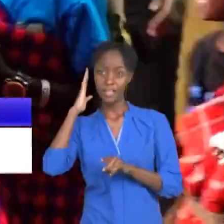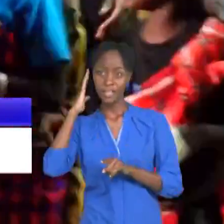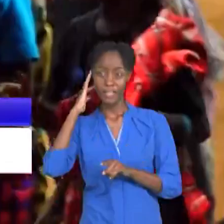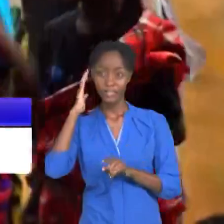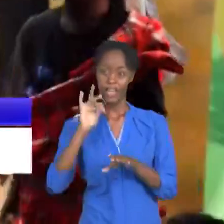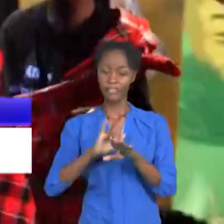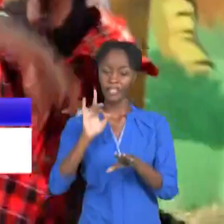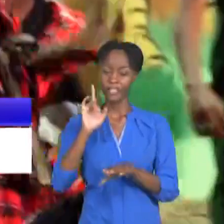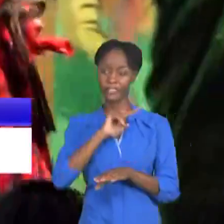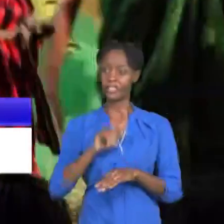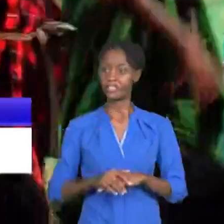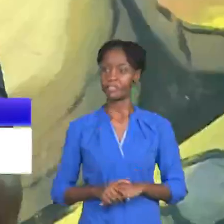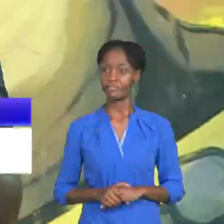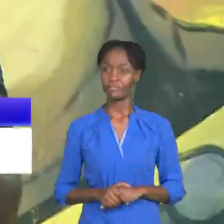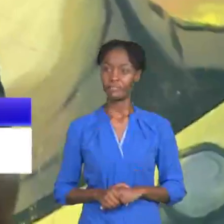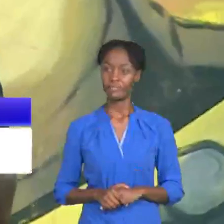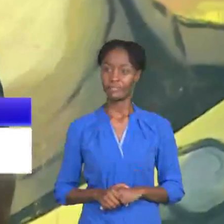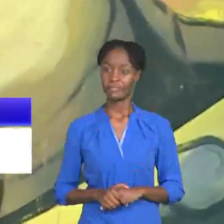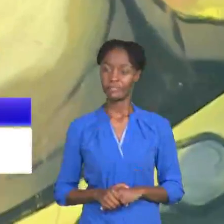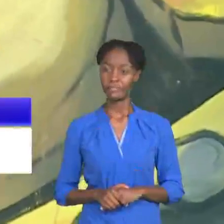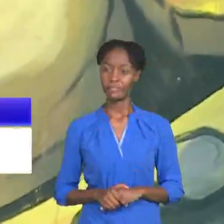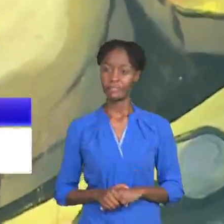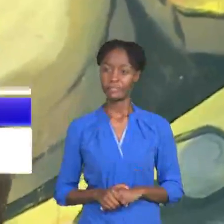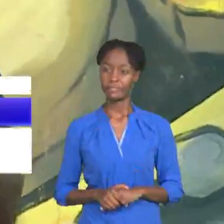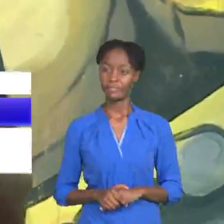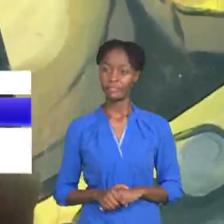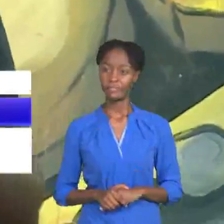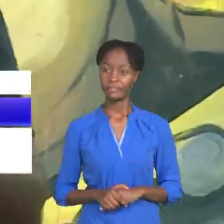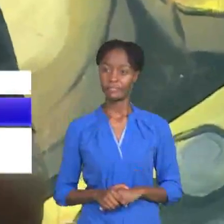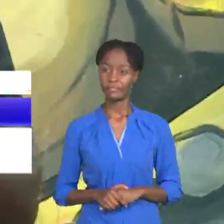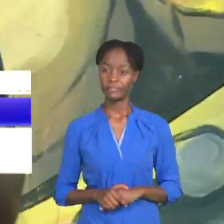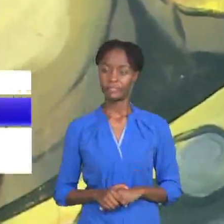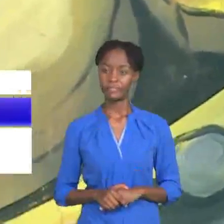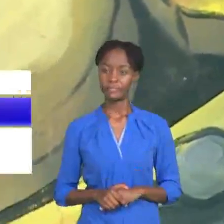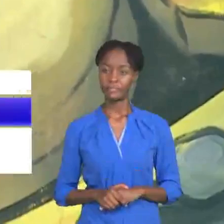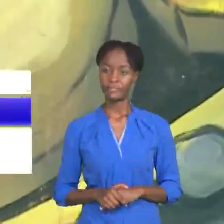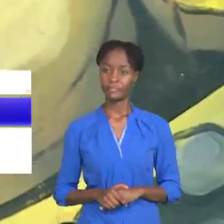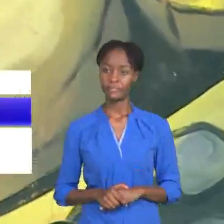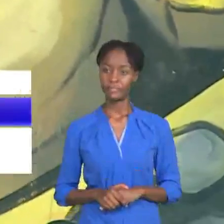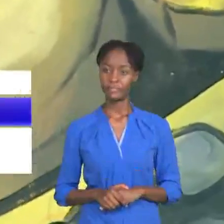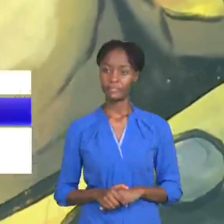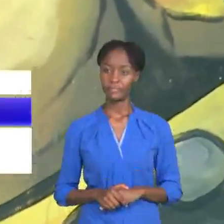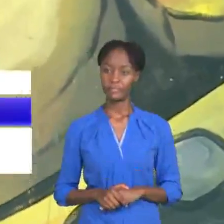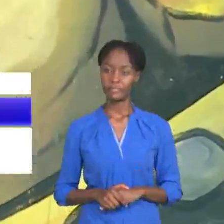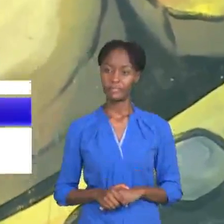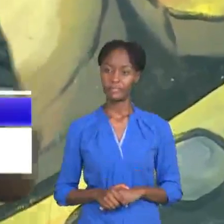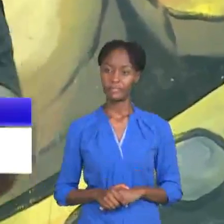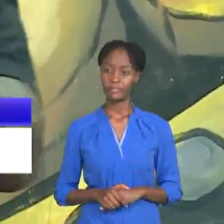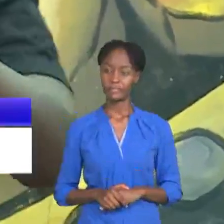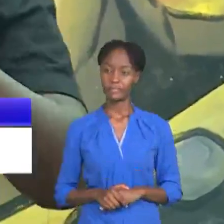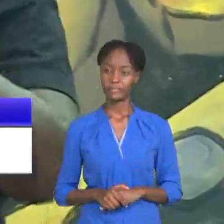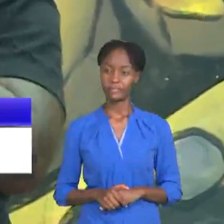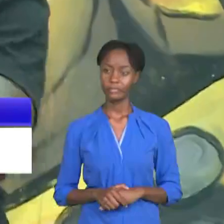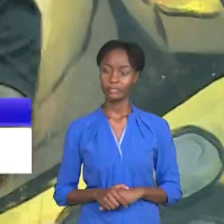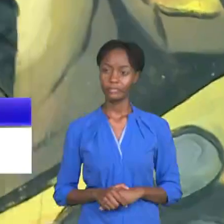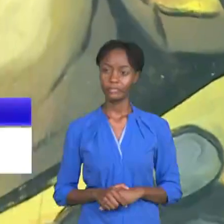not all deaf people are totally mute some people can